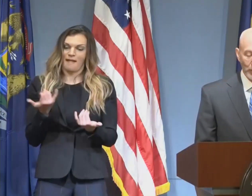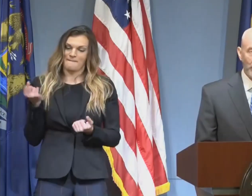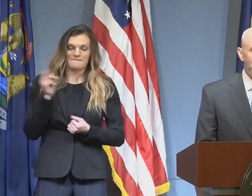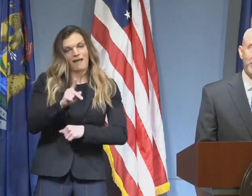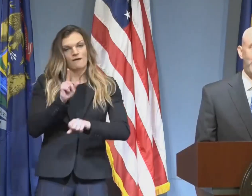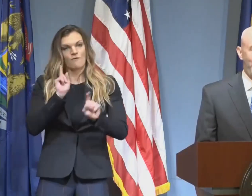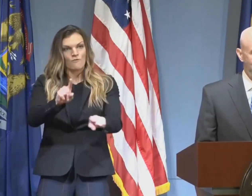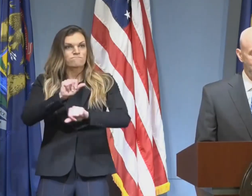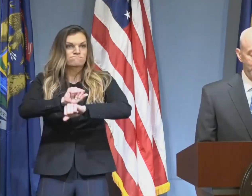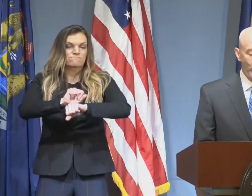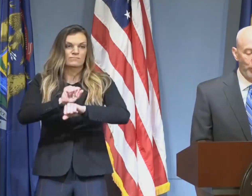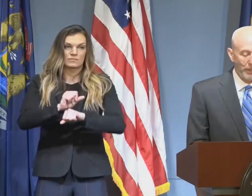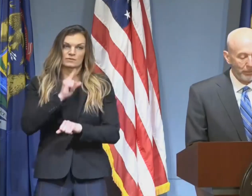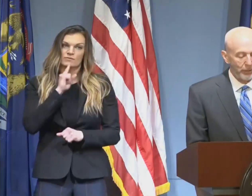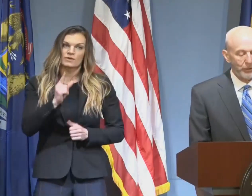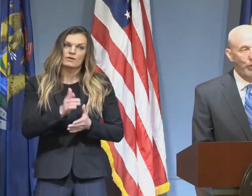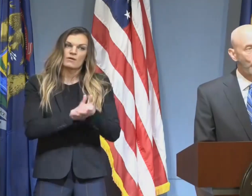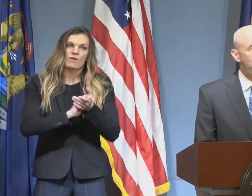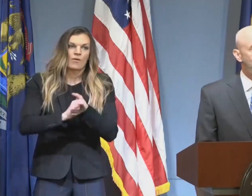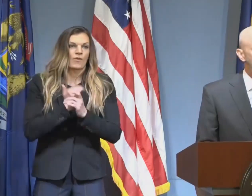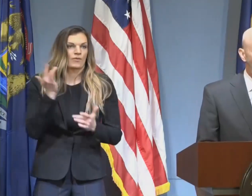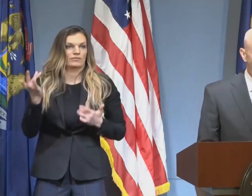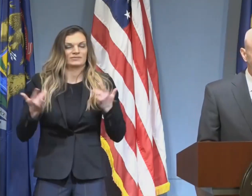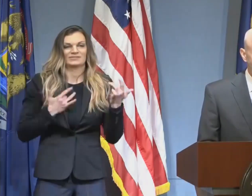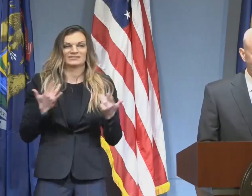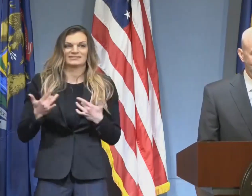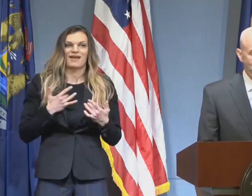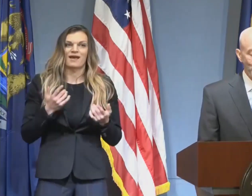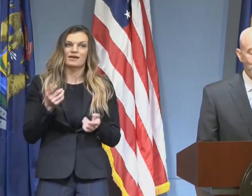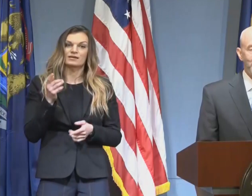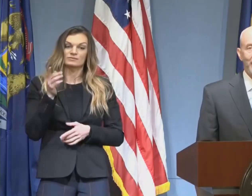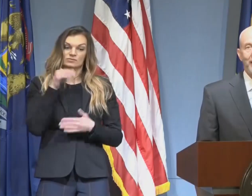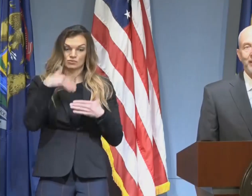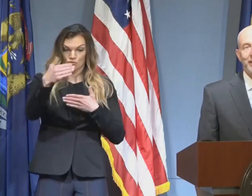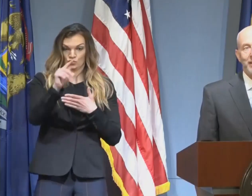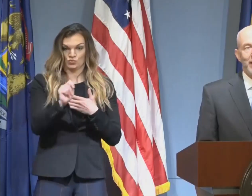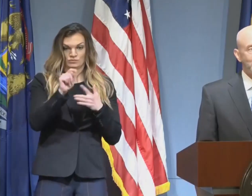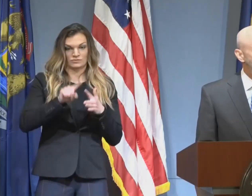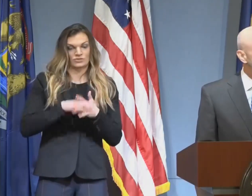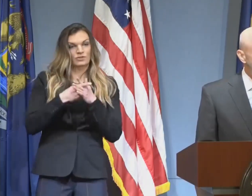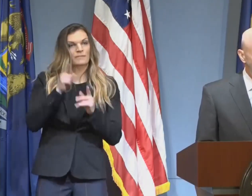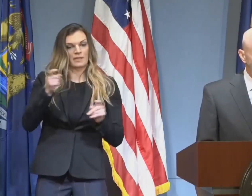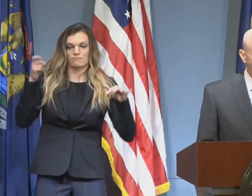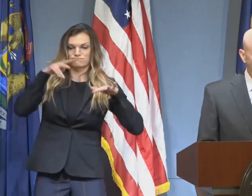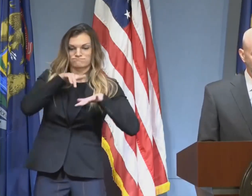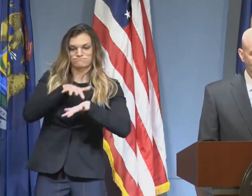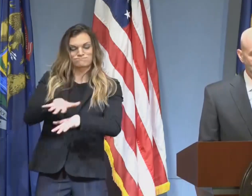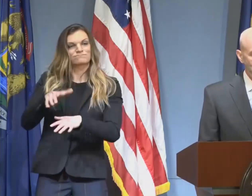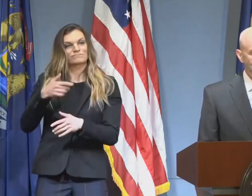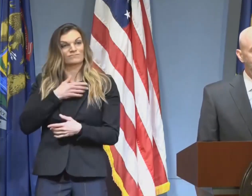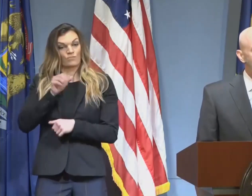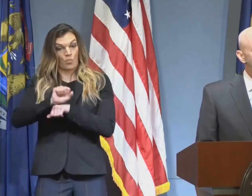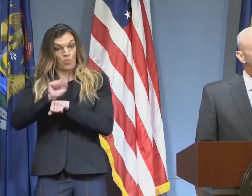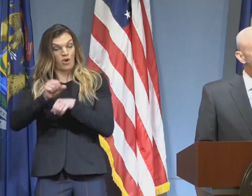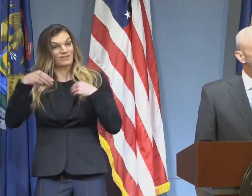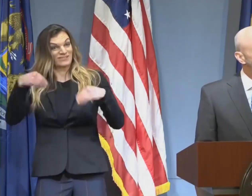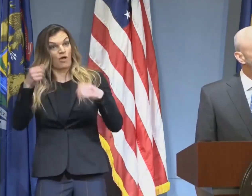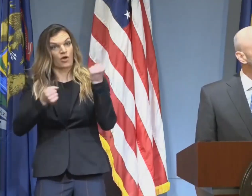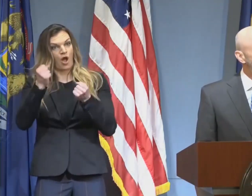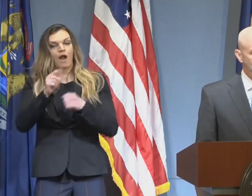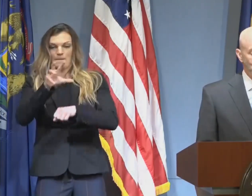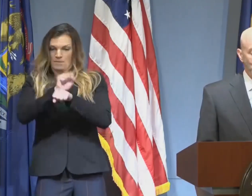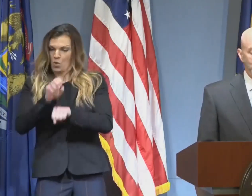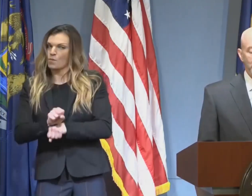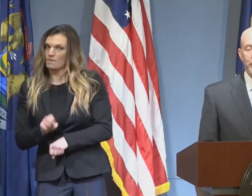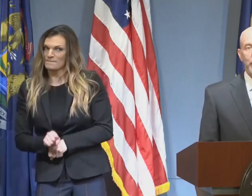We are really excited to open up our showrooms for appointments next Tuesday and start selling more vehicles again. It